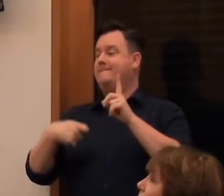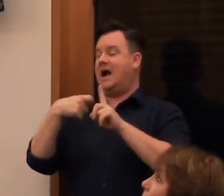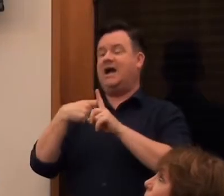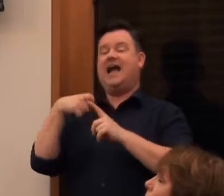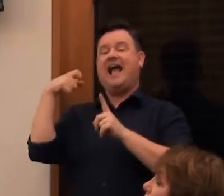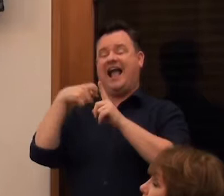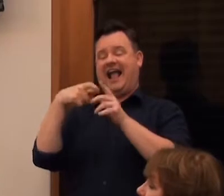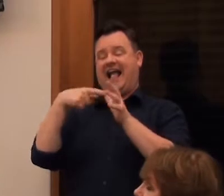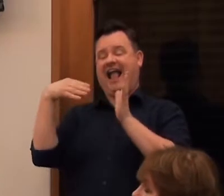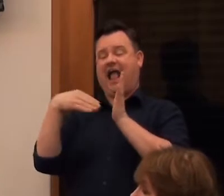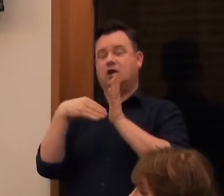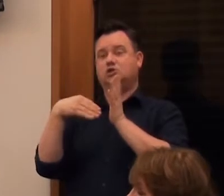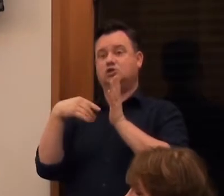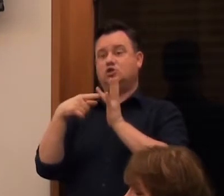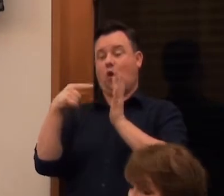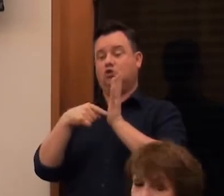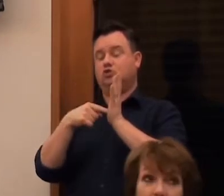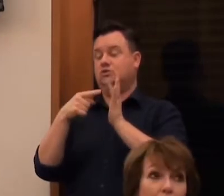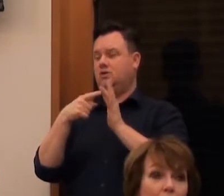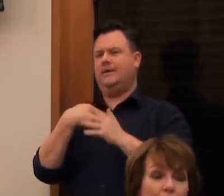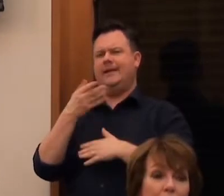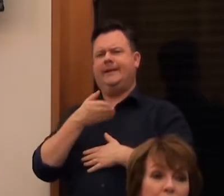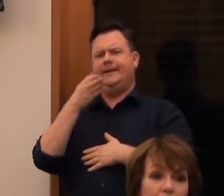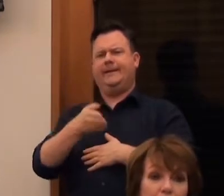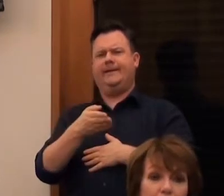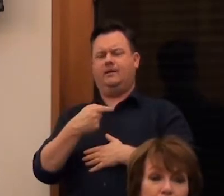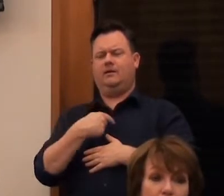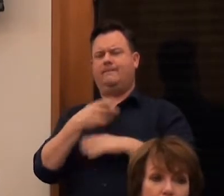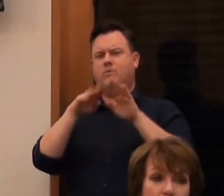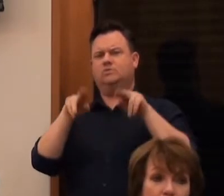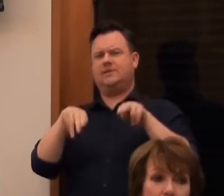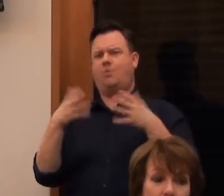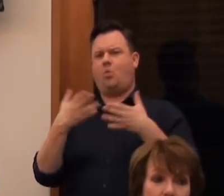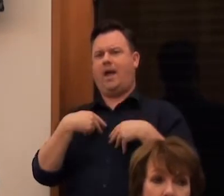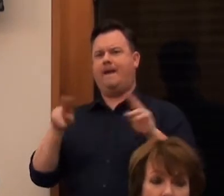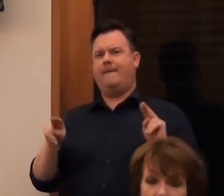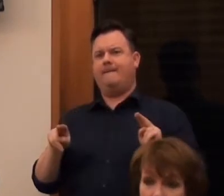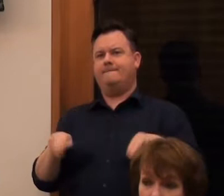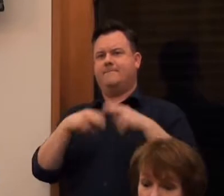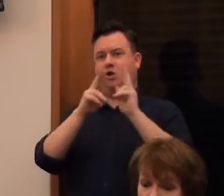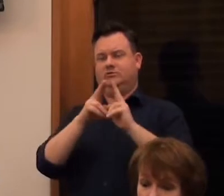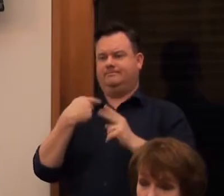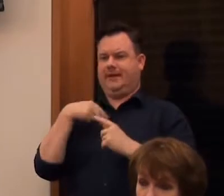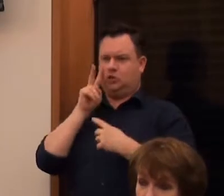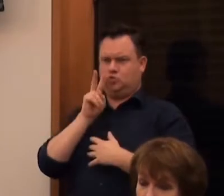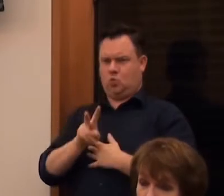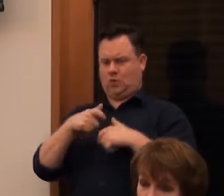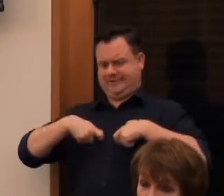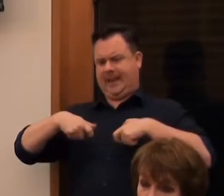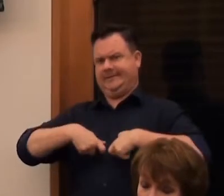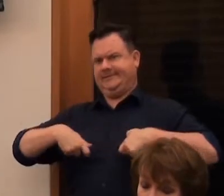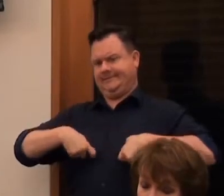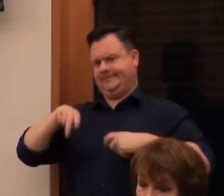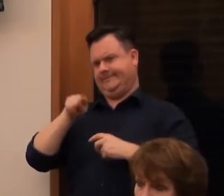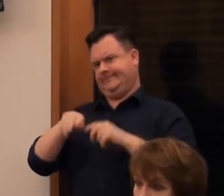I was in the museum in Paris. And I came across his skeleton in a display case. And I